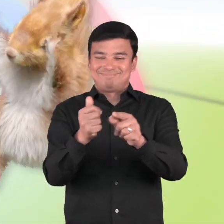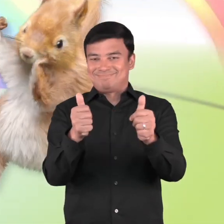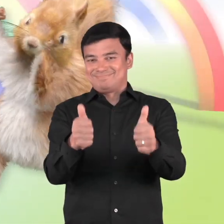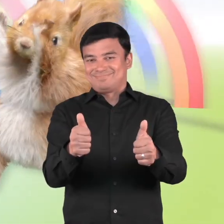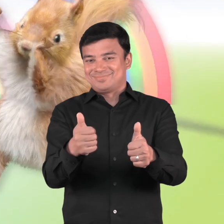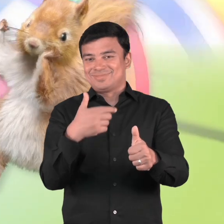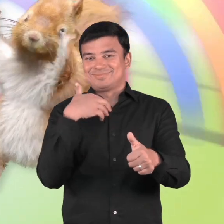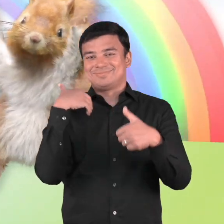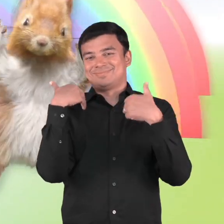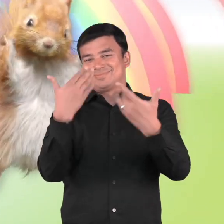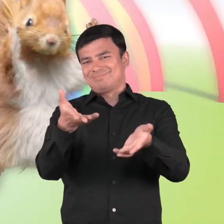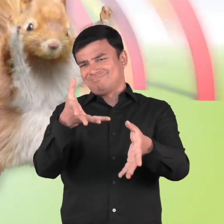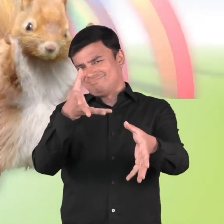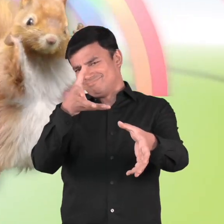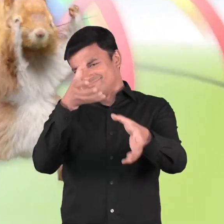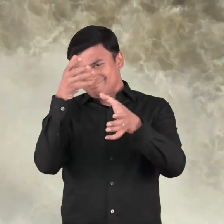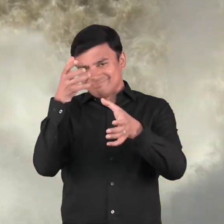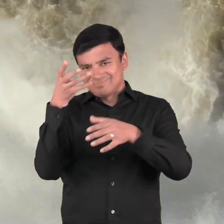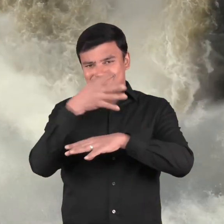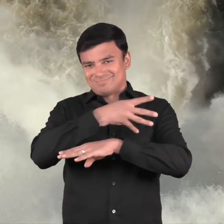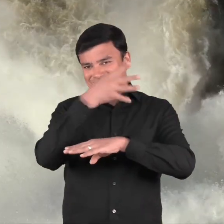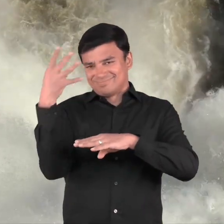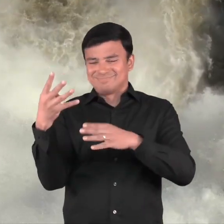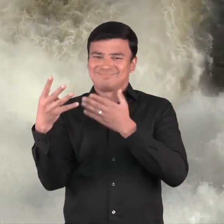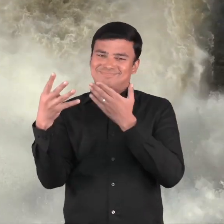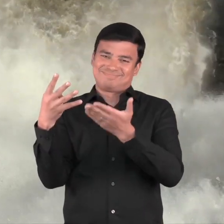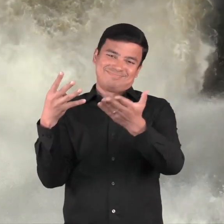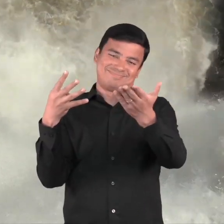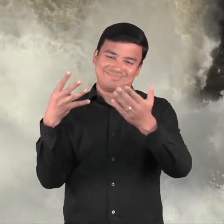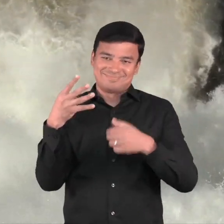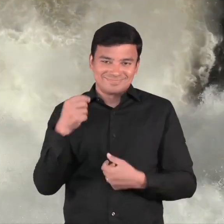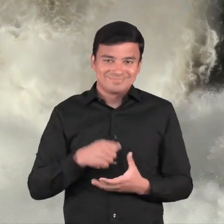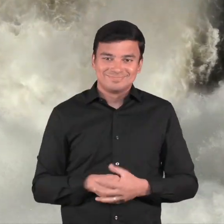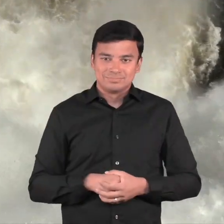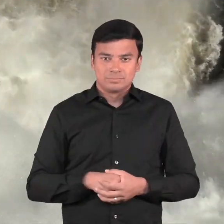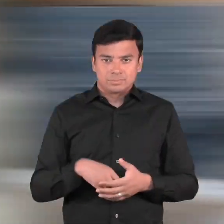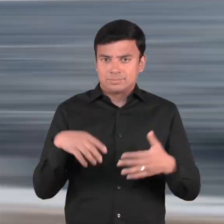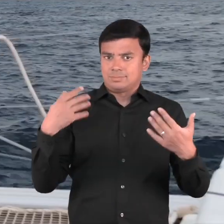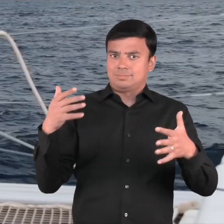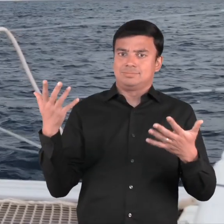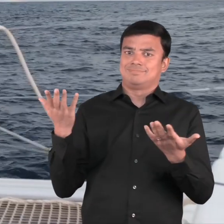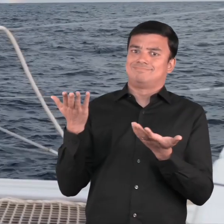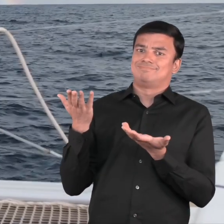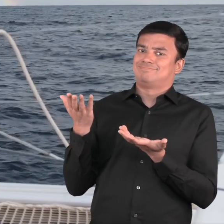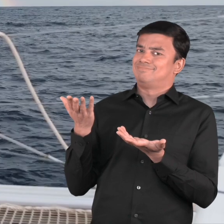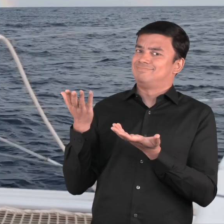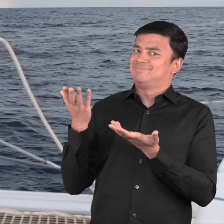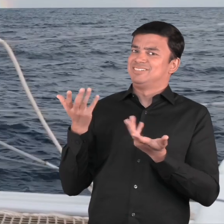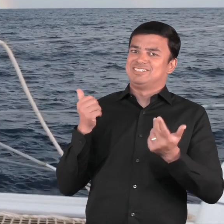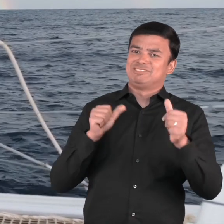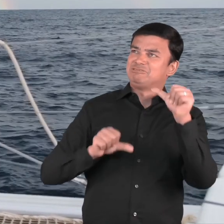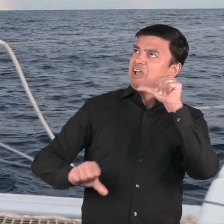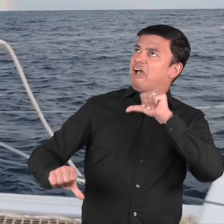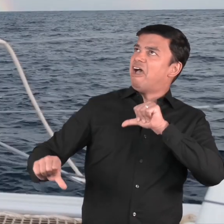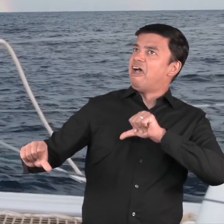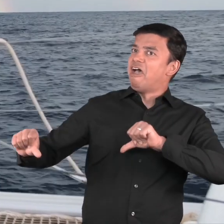representatives! Rainbows are a cool scientific phenomenon that are a result of sunlight,